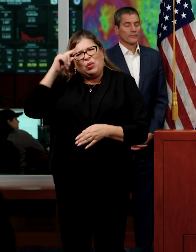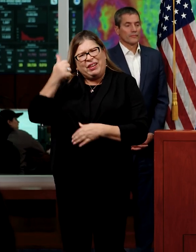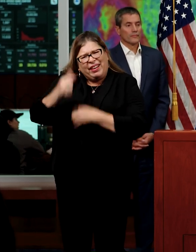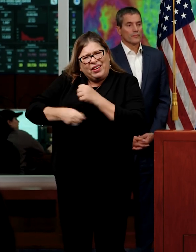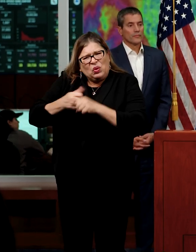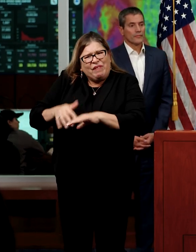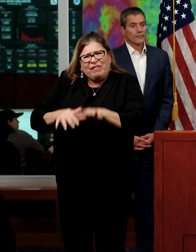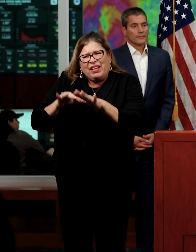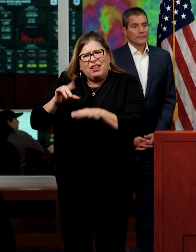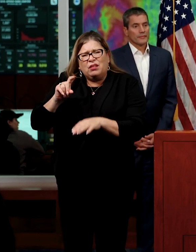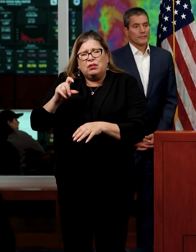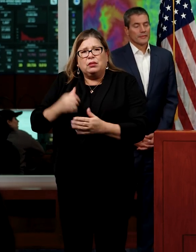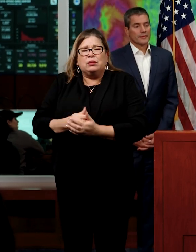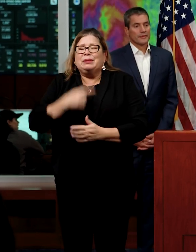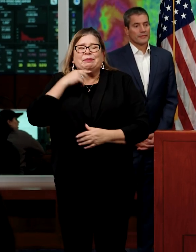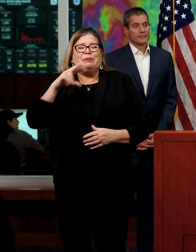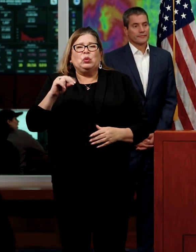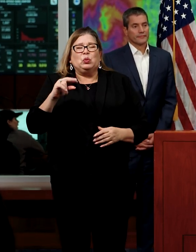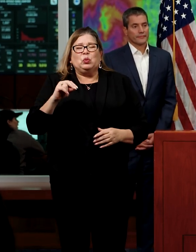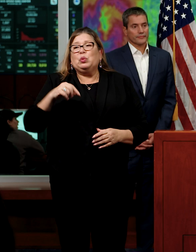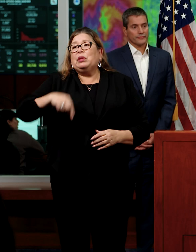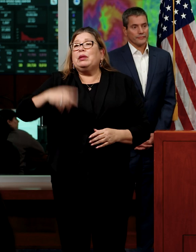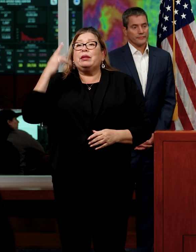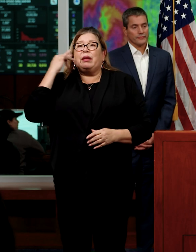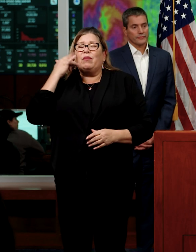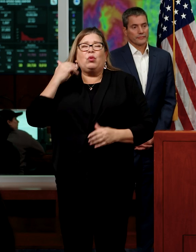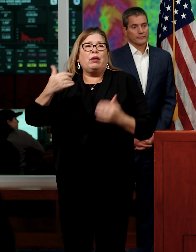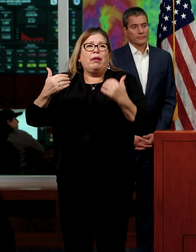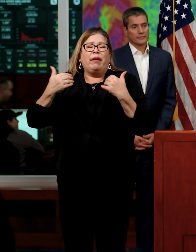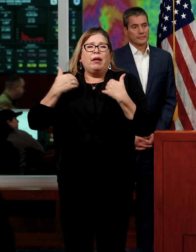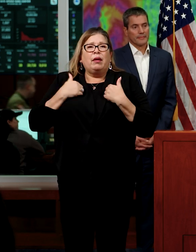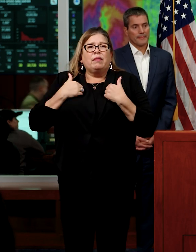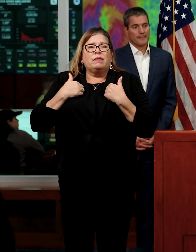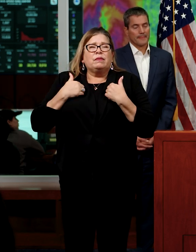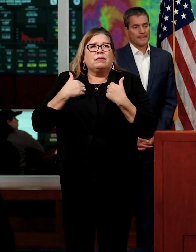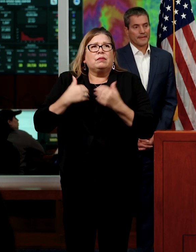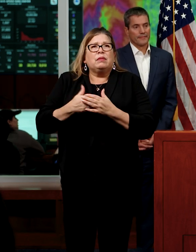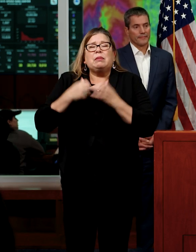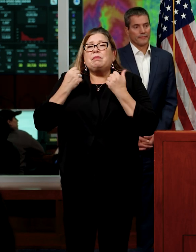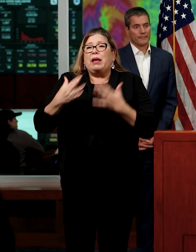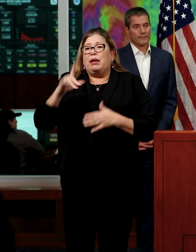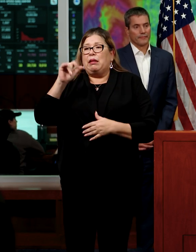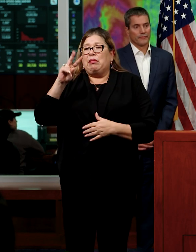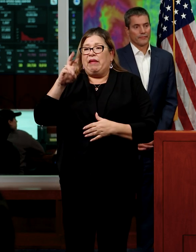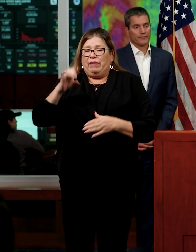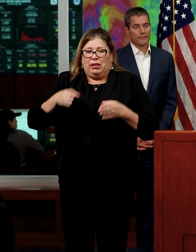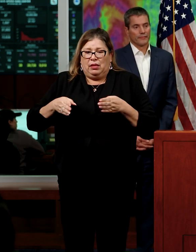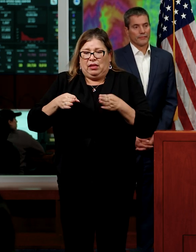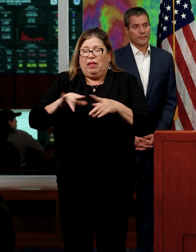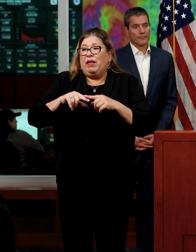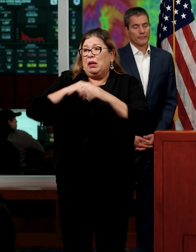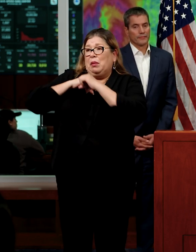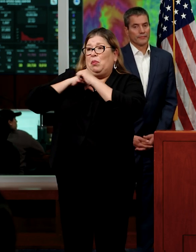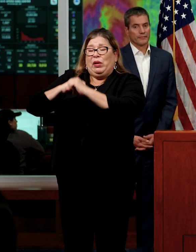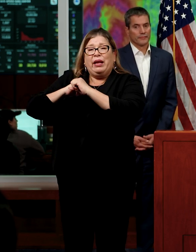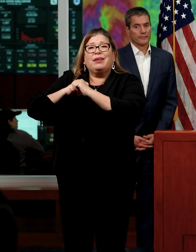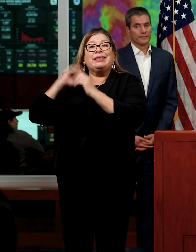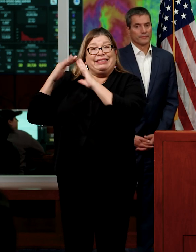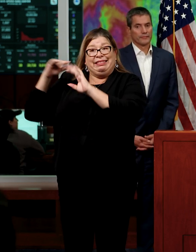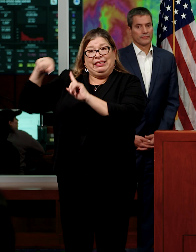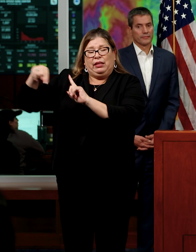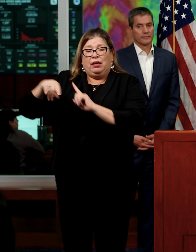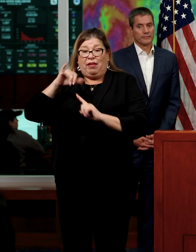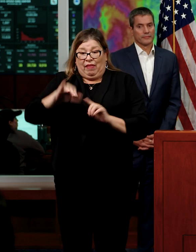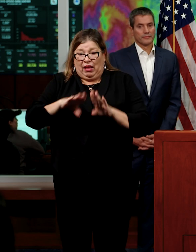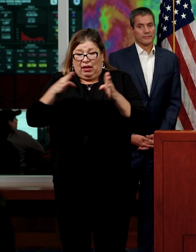Okay. So I don't, right now California has a law that the levees that protect the urban areas need to be at 200-year